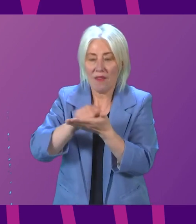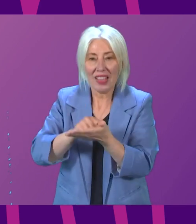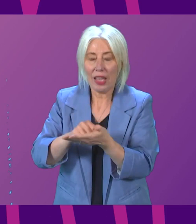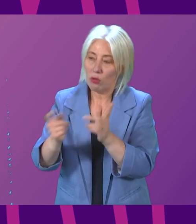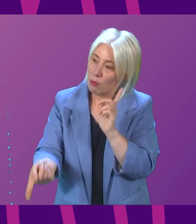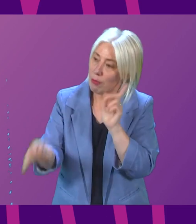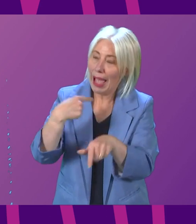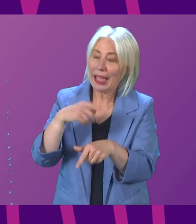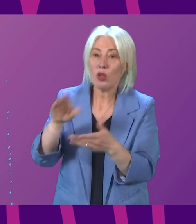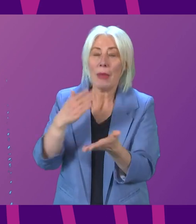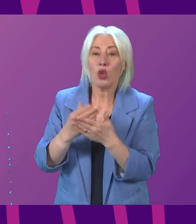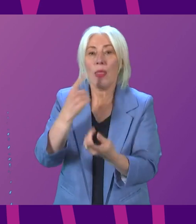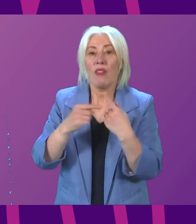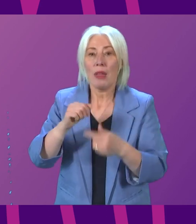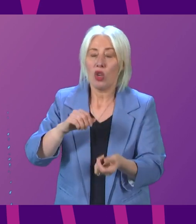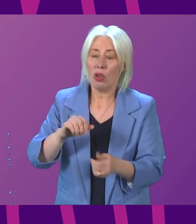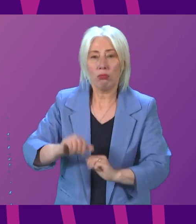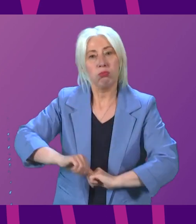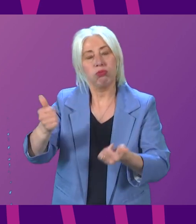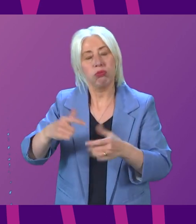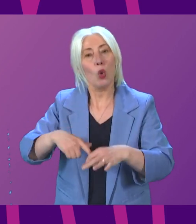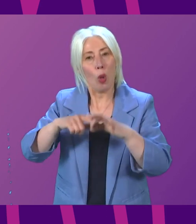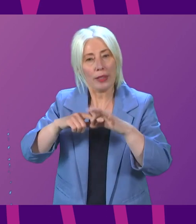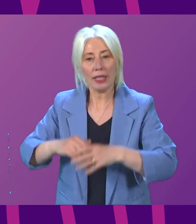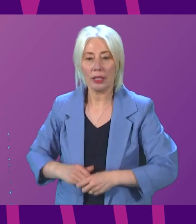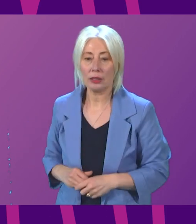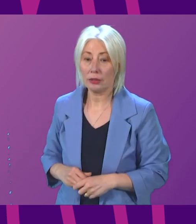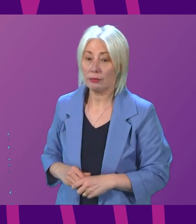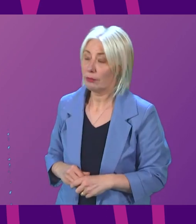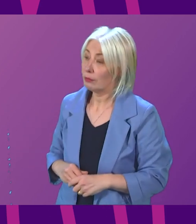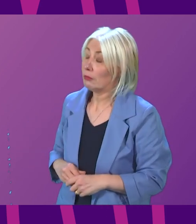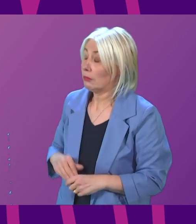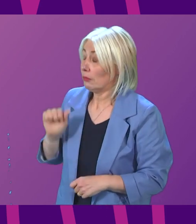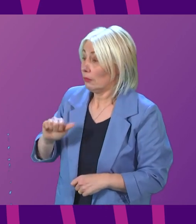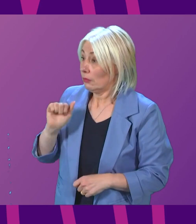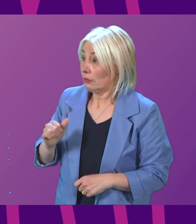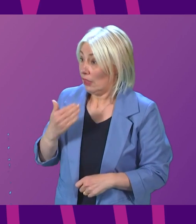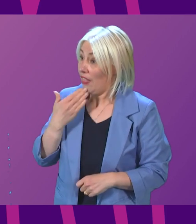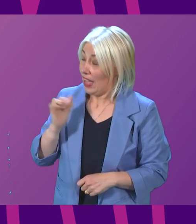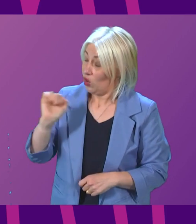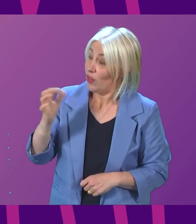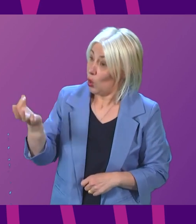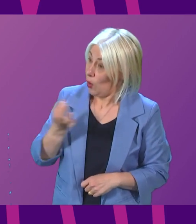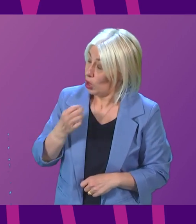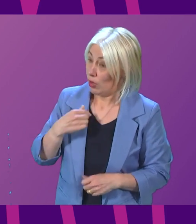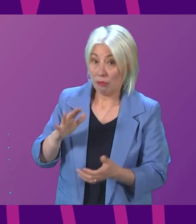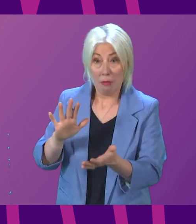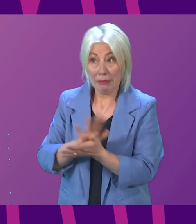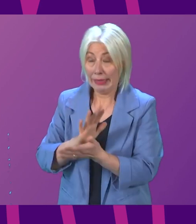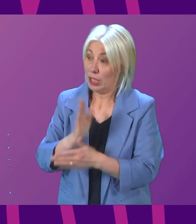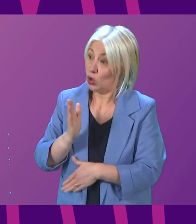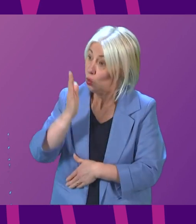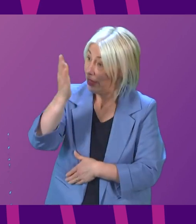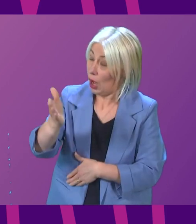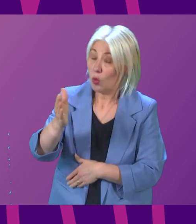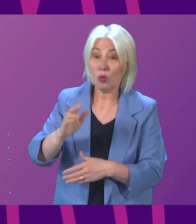data as sound as possible? First Minister. Well, can I thank Siobhan Brown for her question? And I'm glad to hear she did take